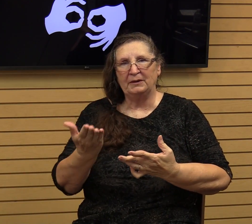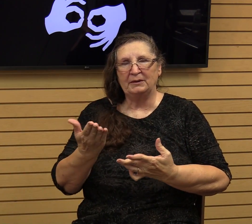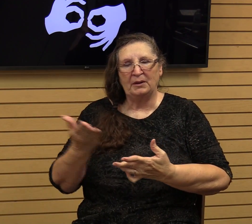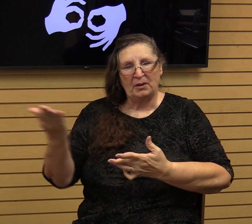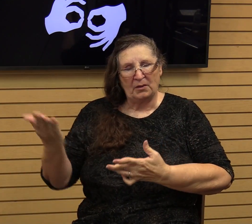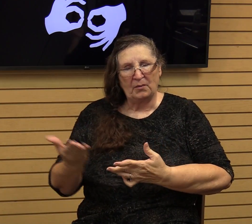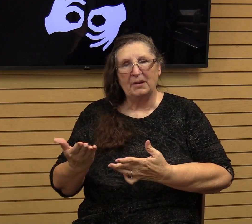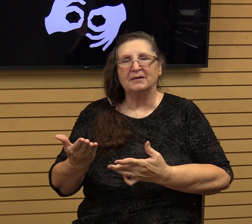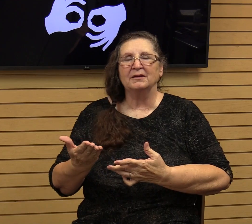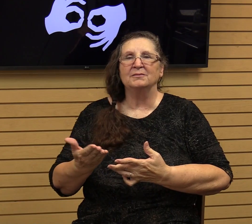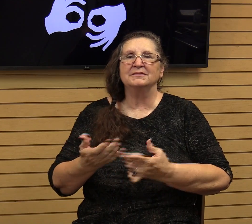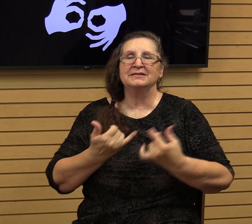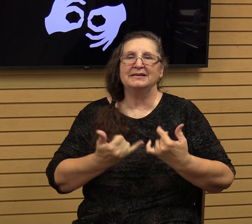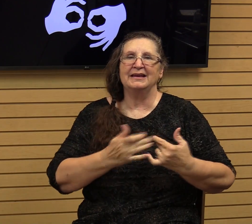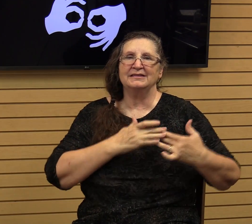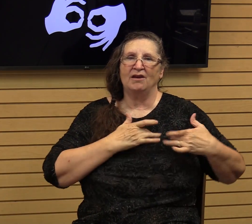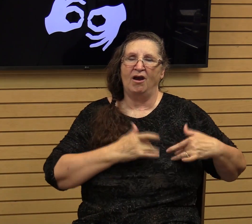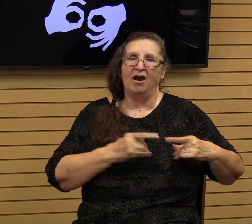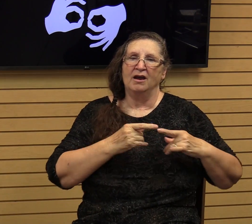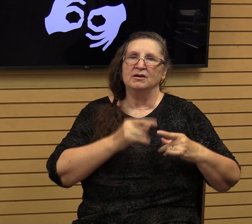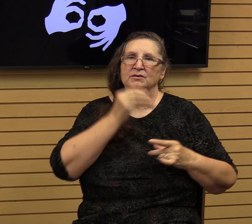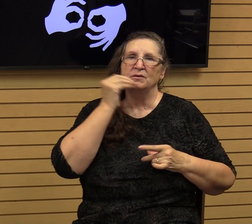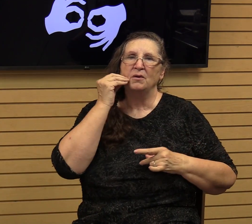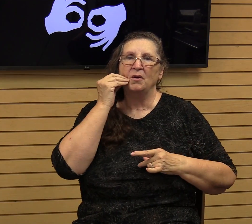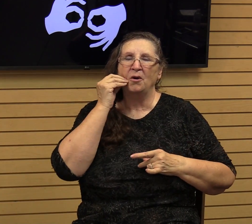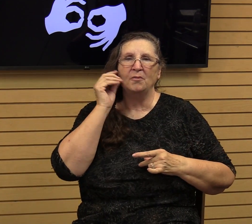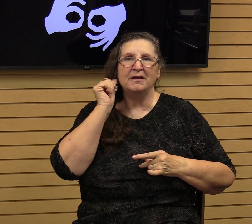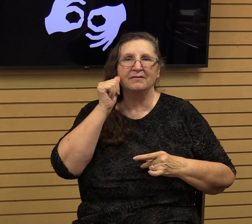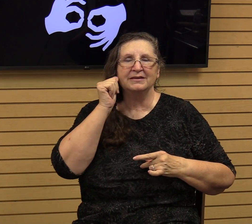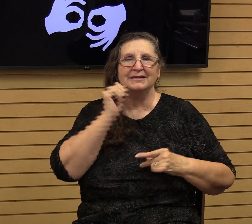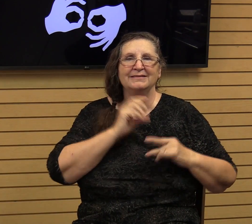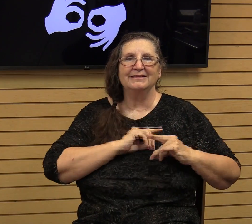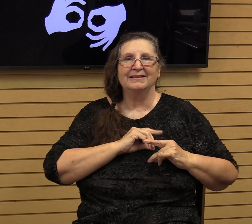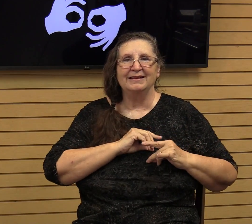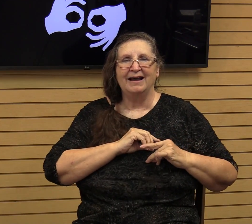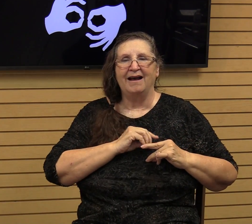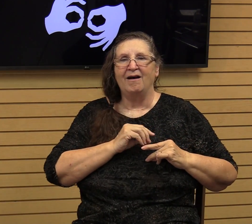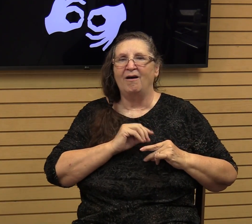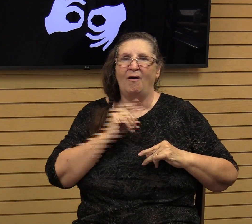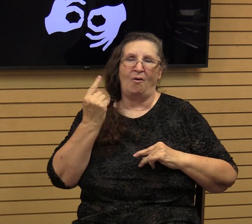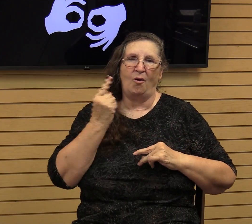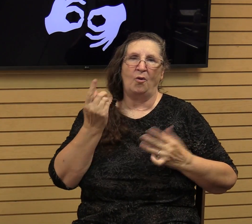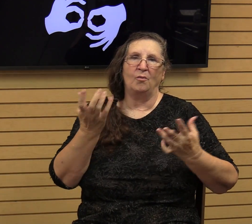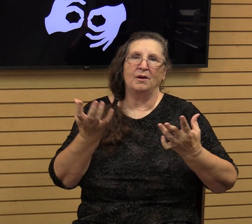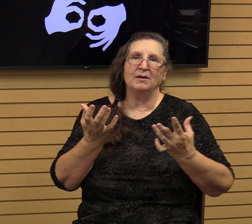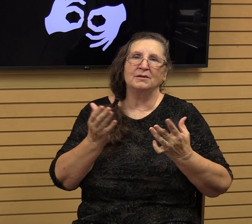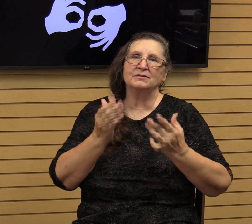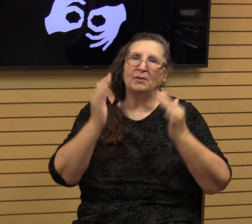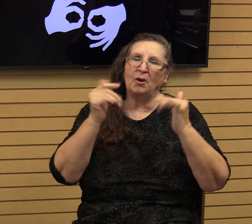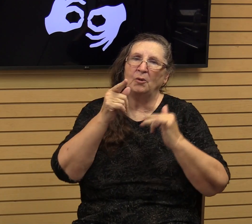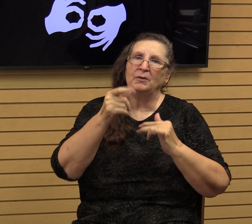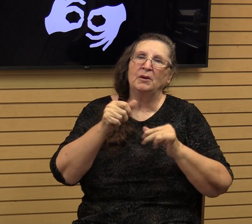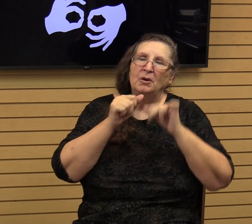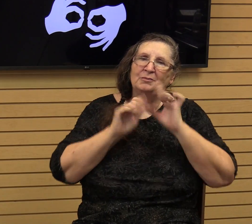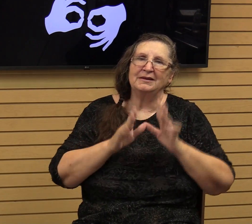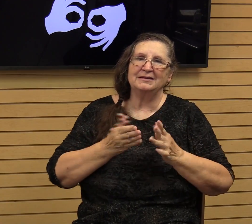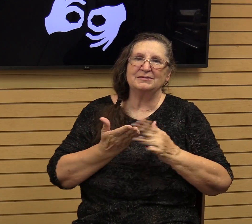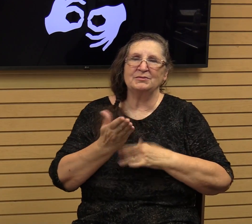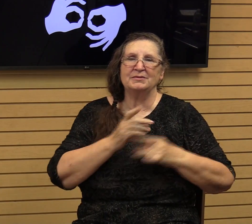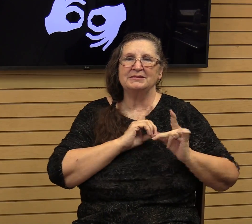Devotional. As always, I hope you guys are all blessed by it. Isn't it great to wake up and start your day